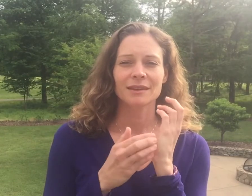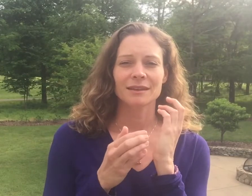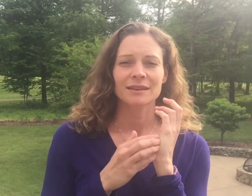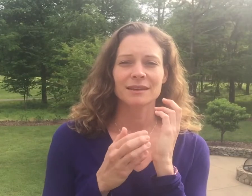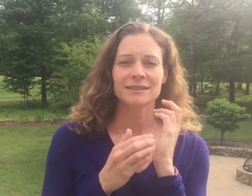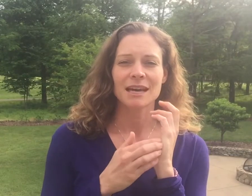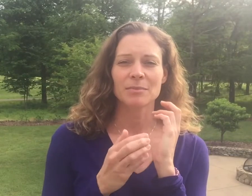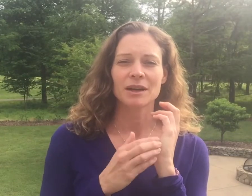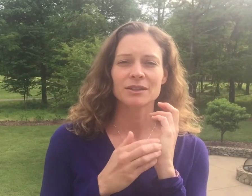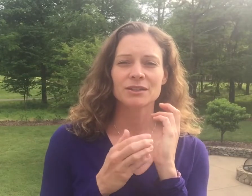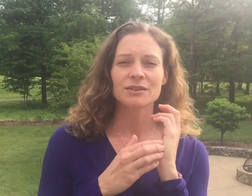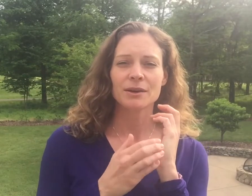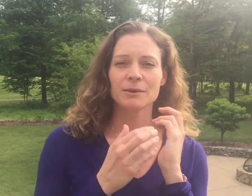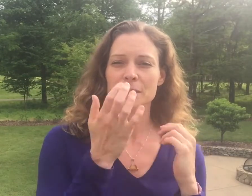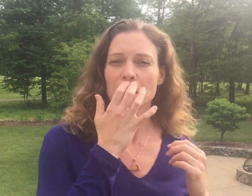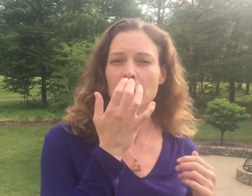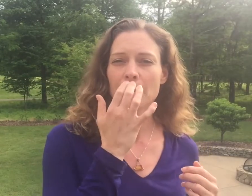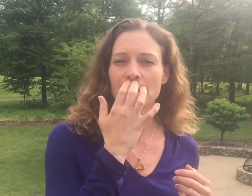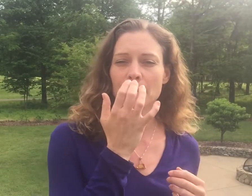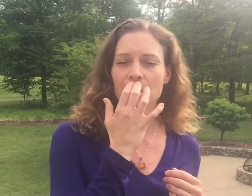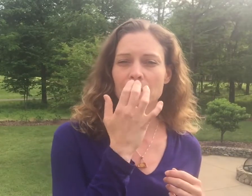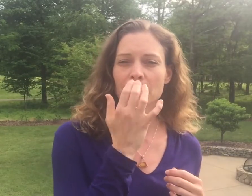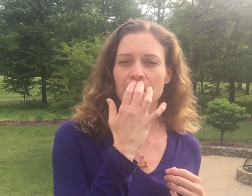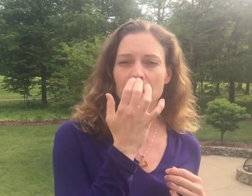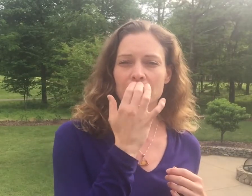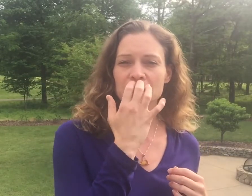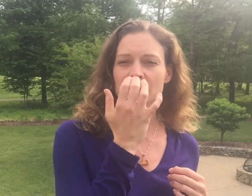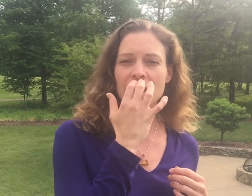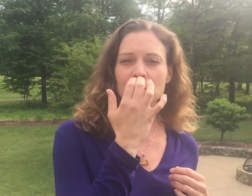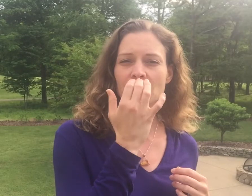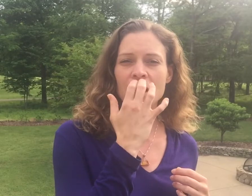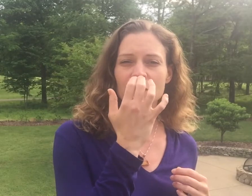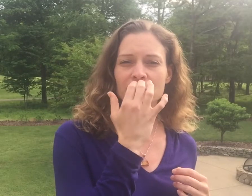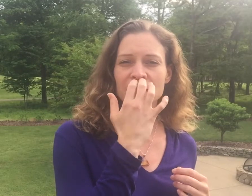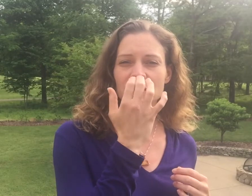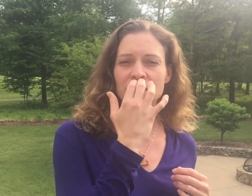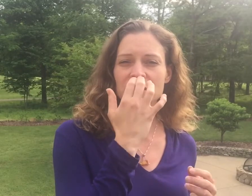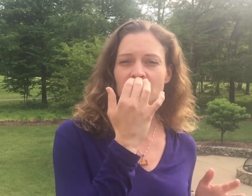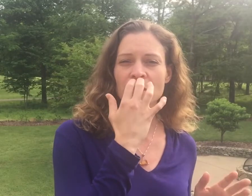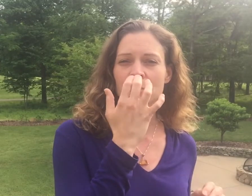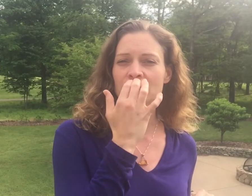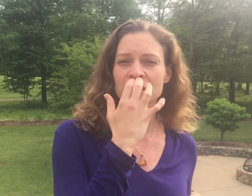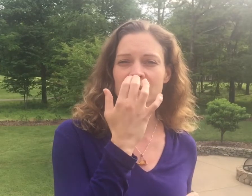And tap under your nose. And just tap along with me. You don't need to remember this.